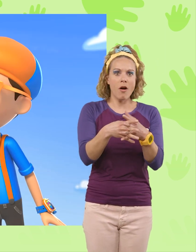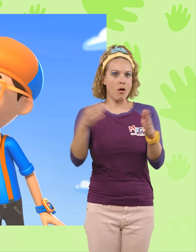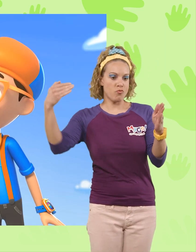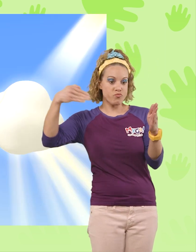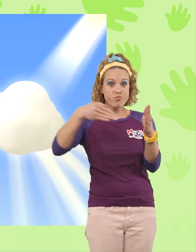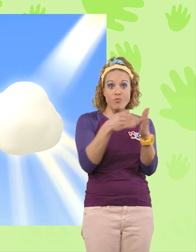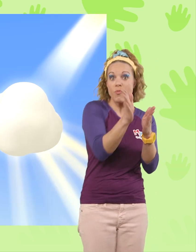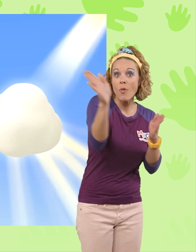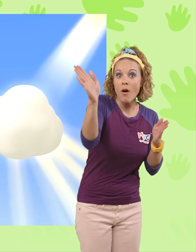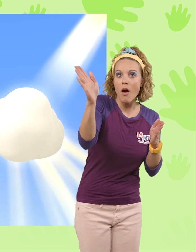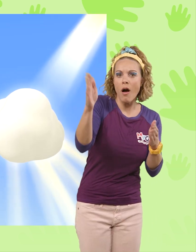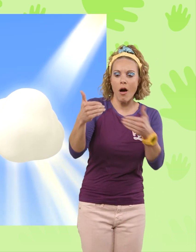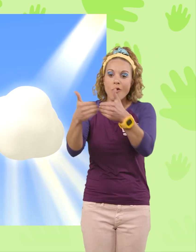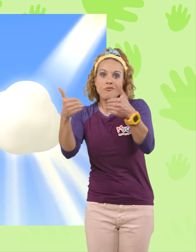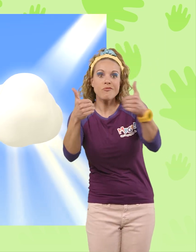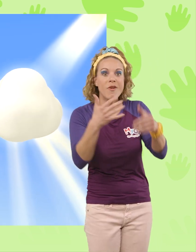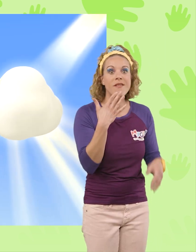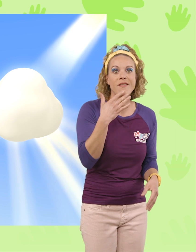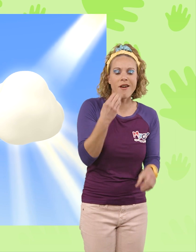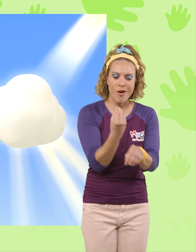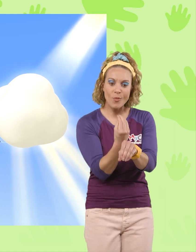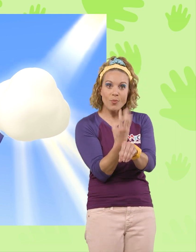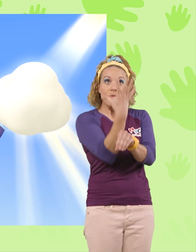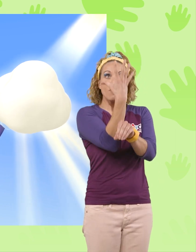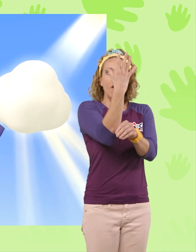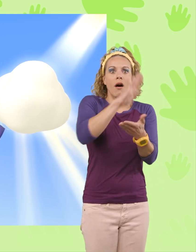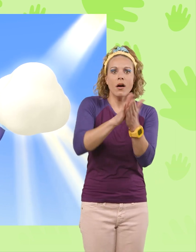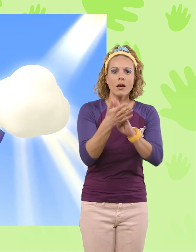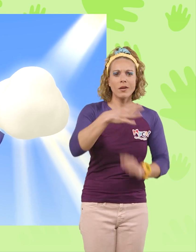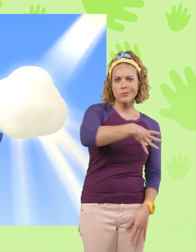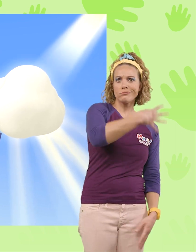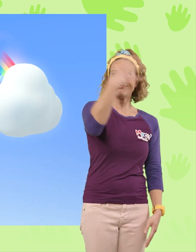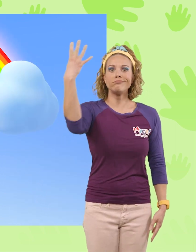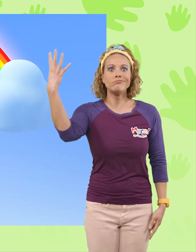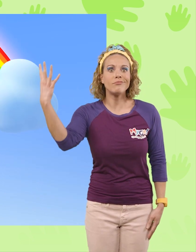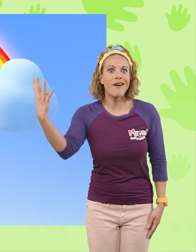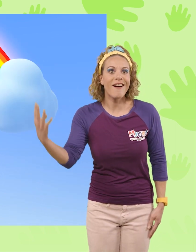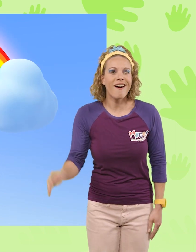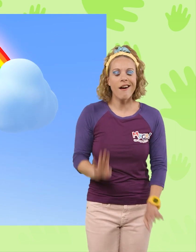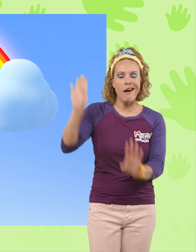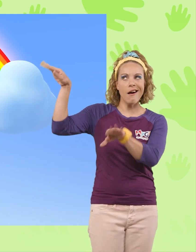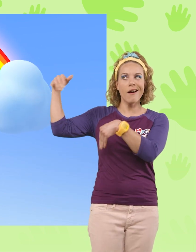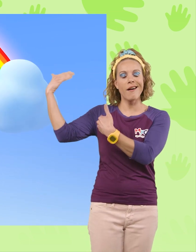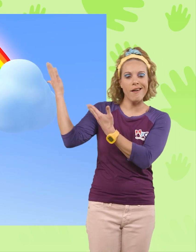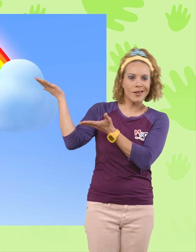to water, it bends, or refracts, and separates the light into all the colors of the rainbow! Voila!